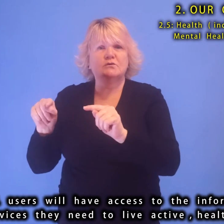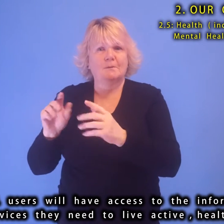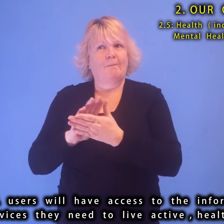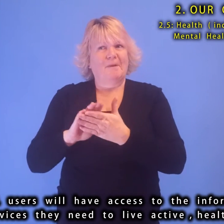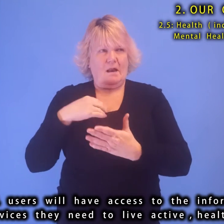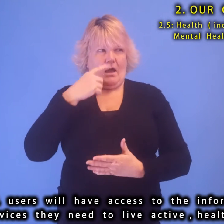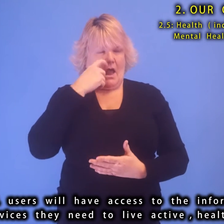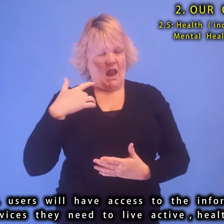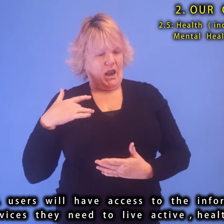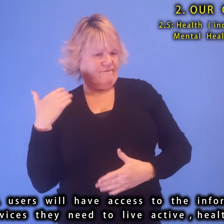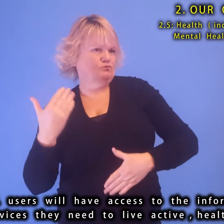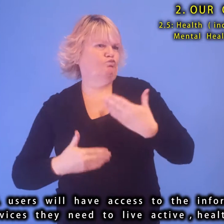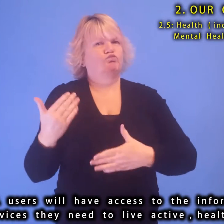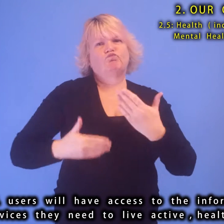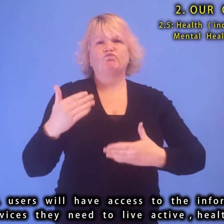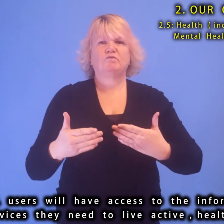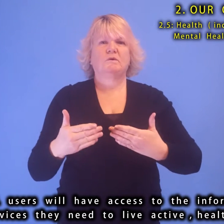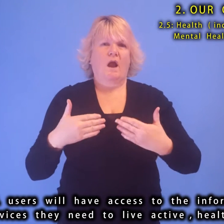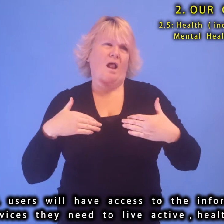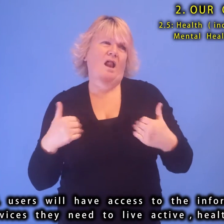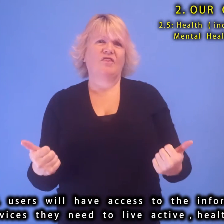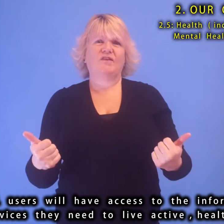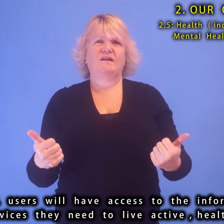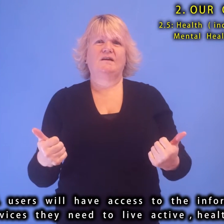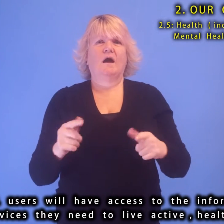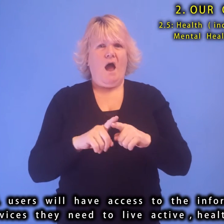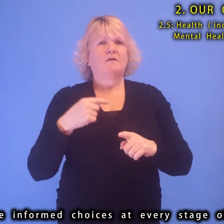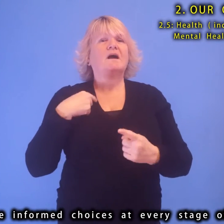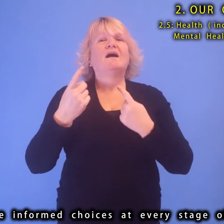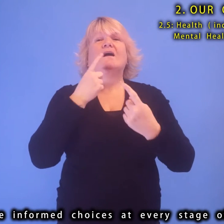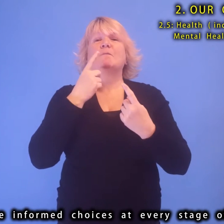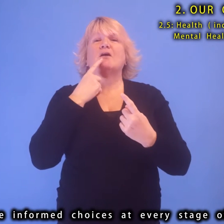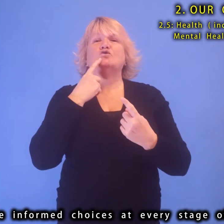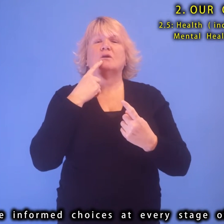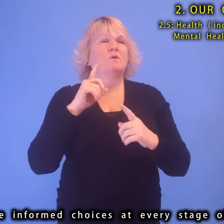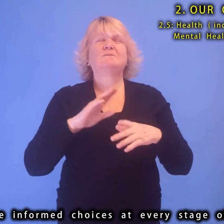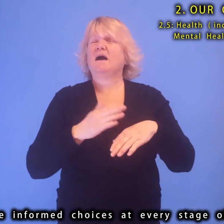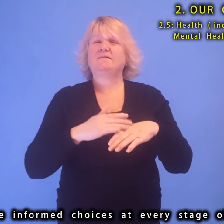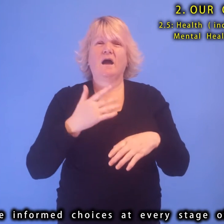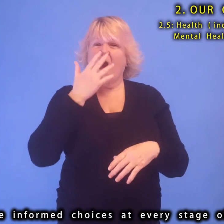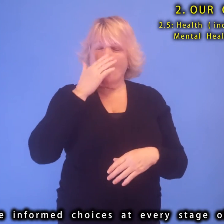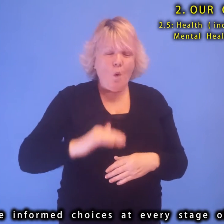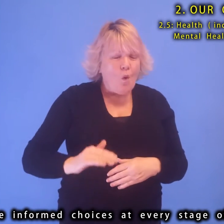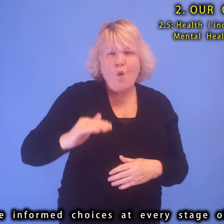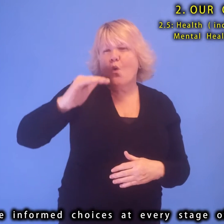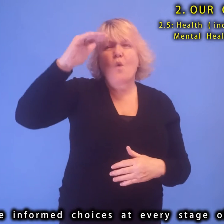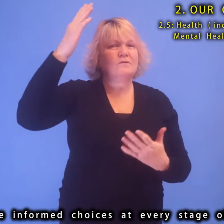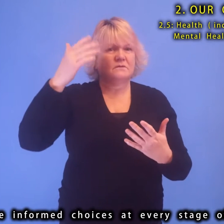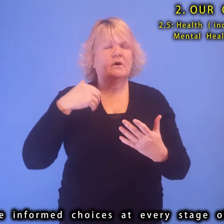to live active, healthy lives and to make informed choices at every stage of their